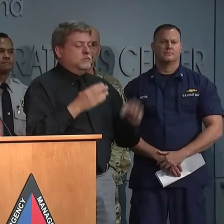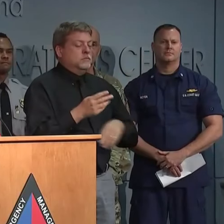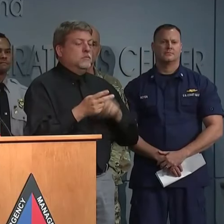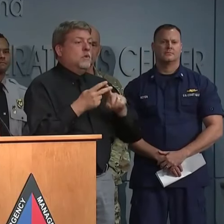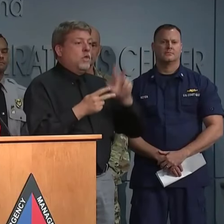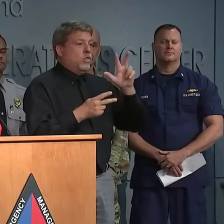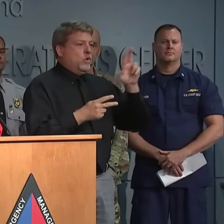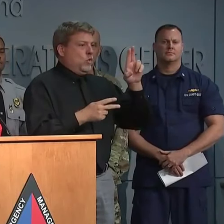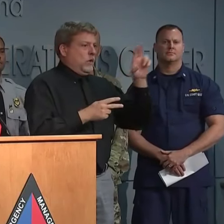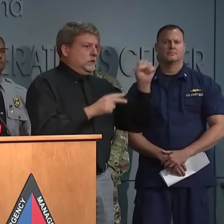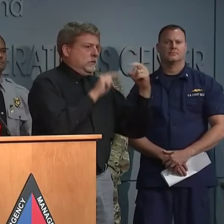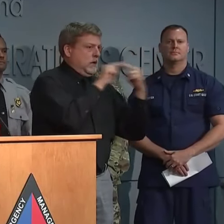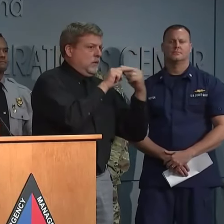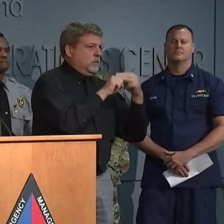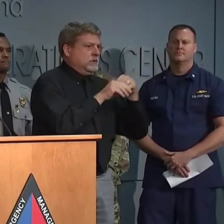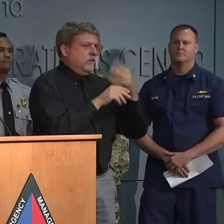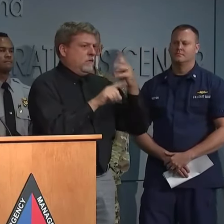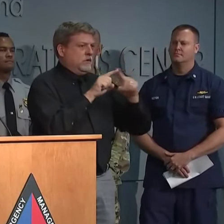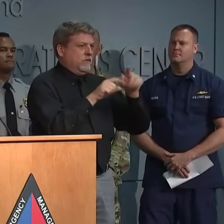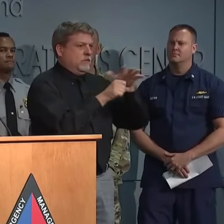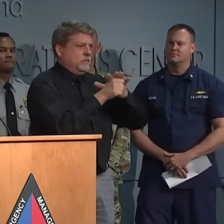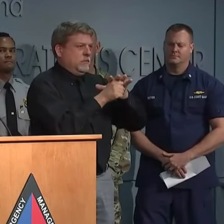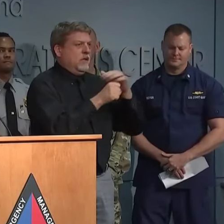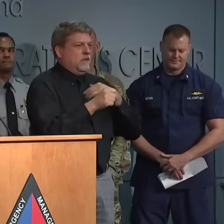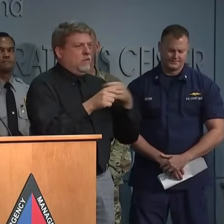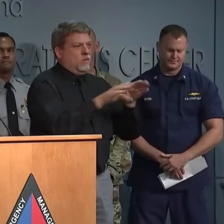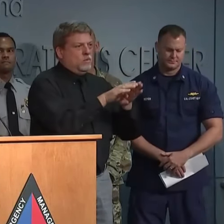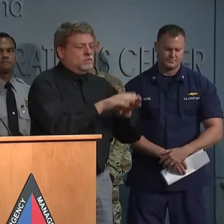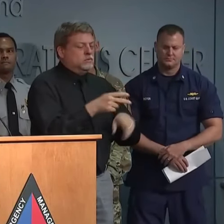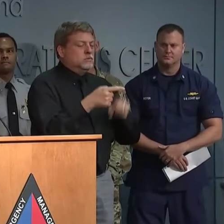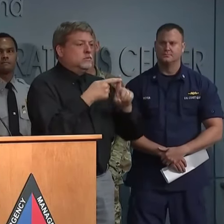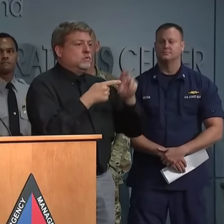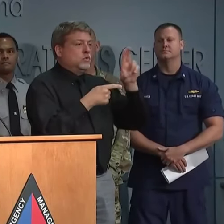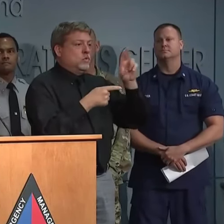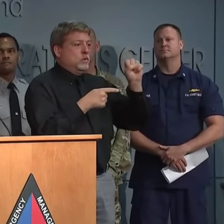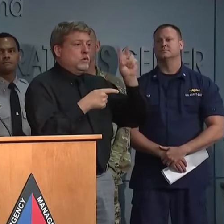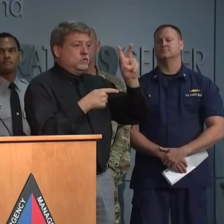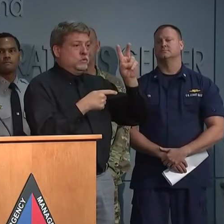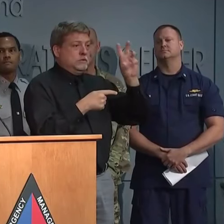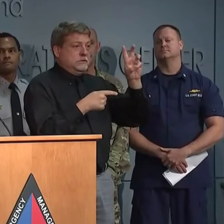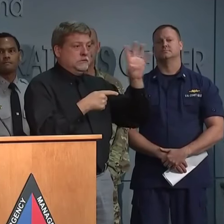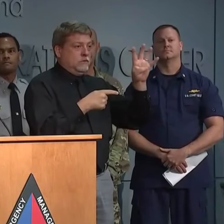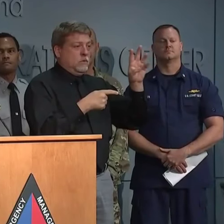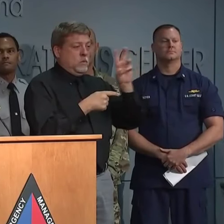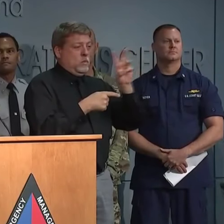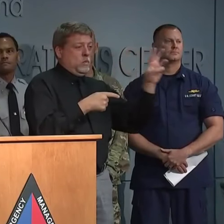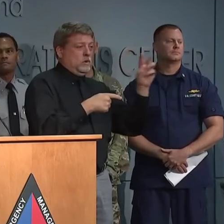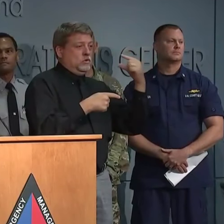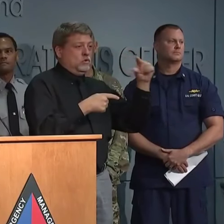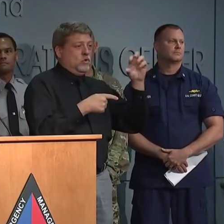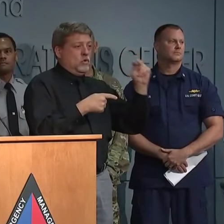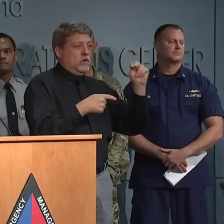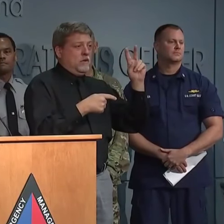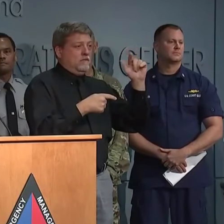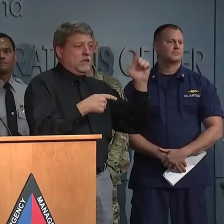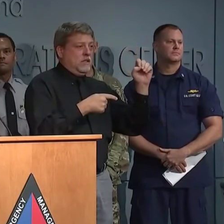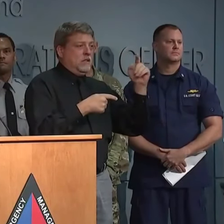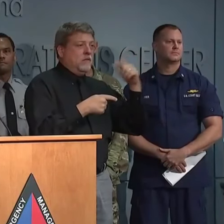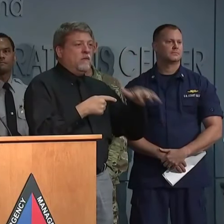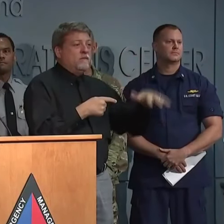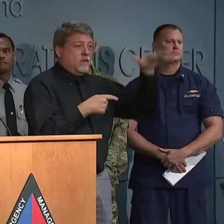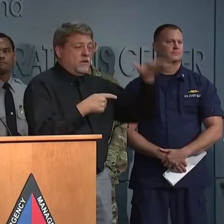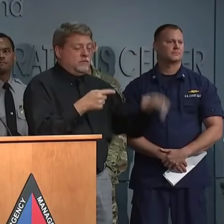in four locations had closures. The first was U.S. 264 just west of Greenville due to high water.